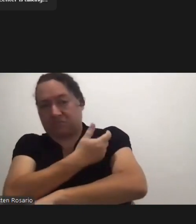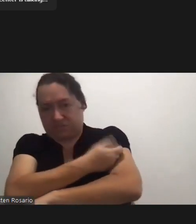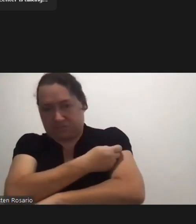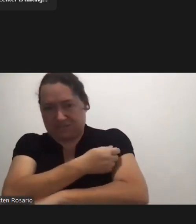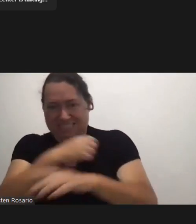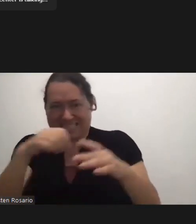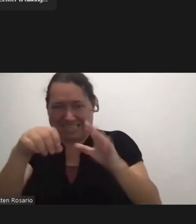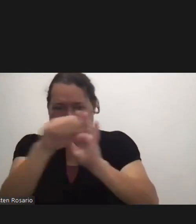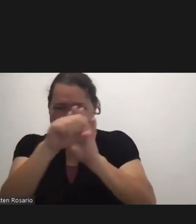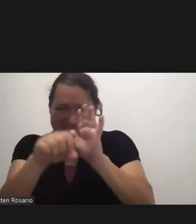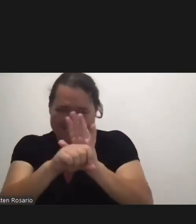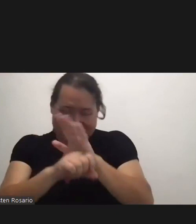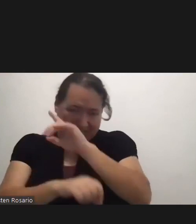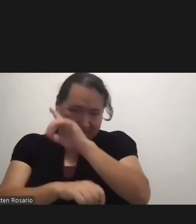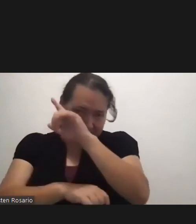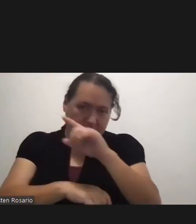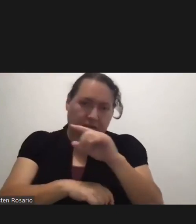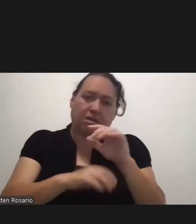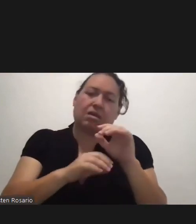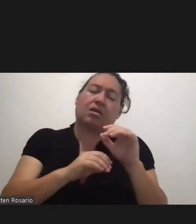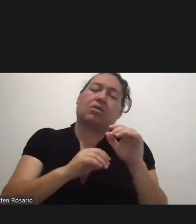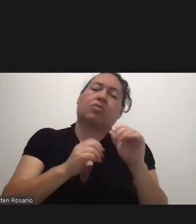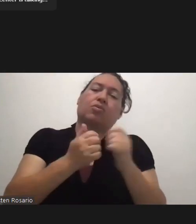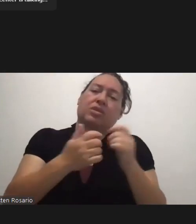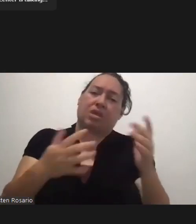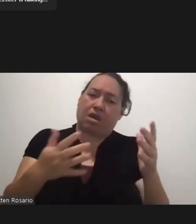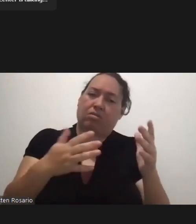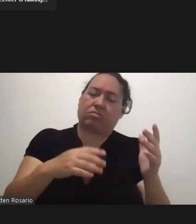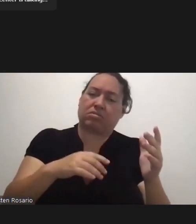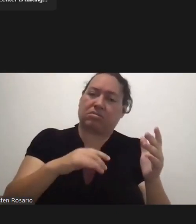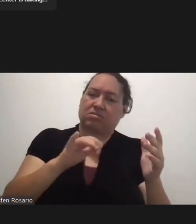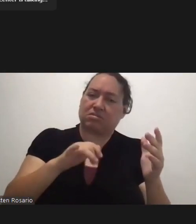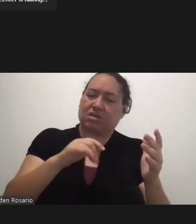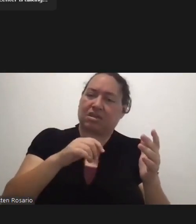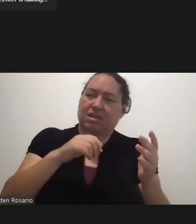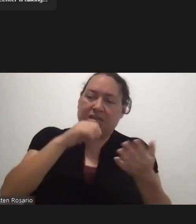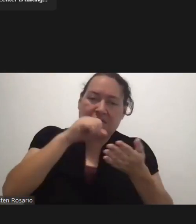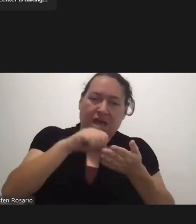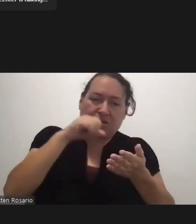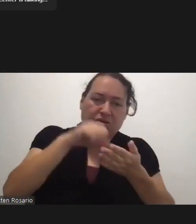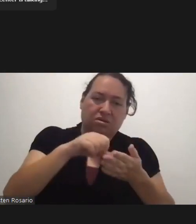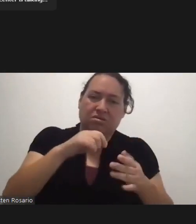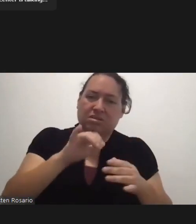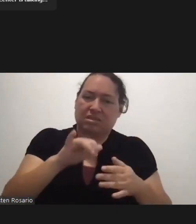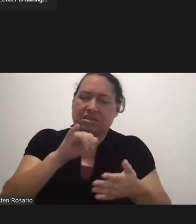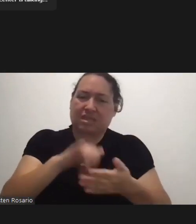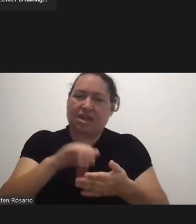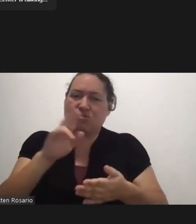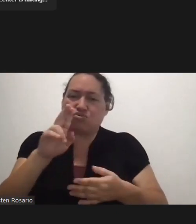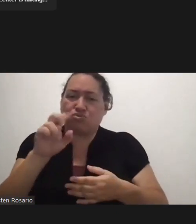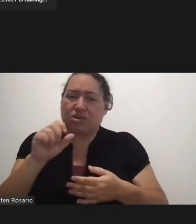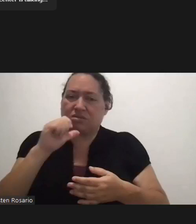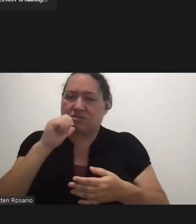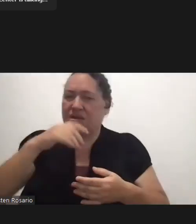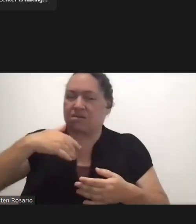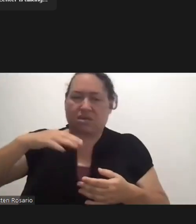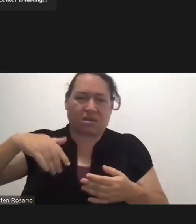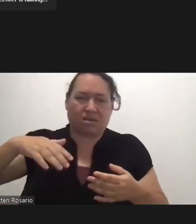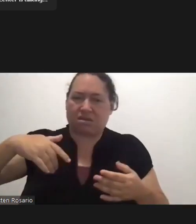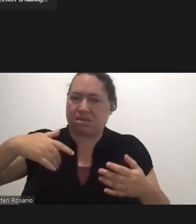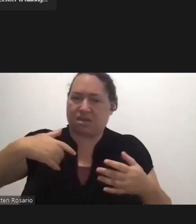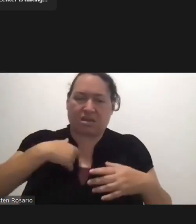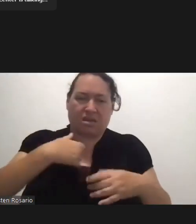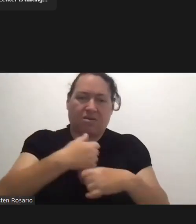Without A Verification Letter The Caller Said The U.S. Still Has Not Finalized A Standard Letter Of